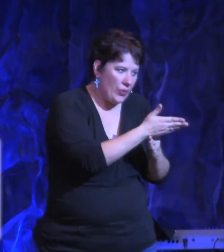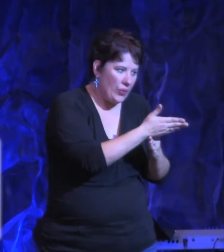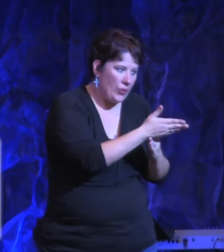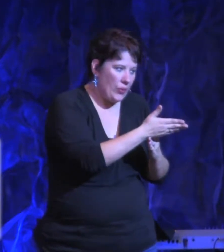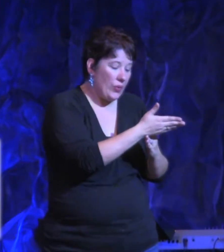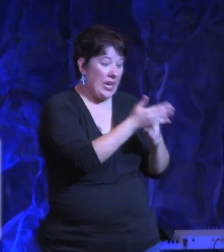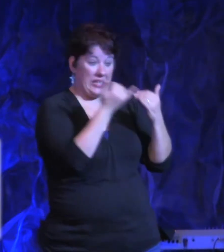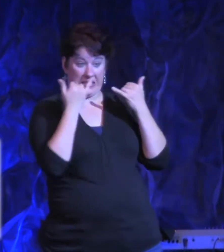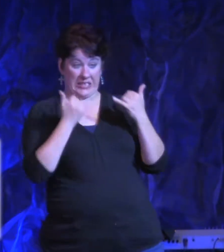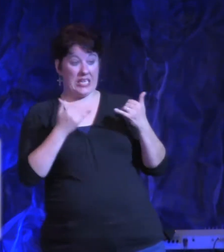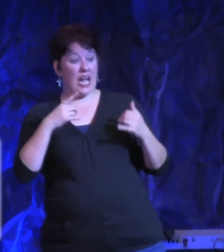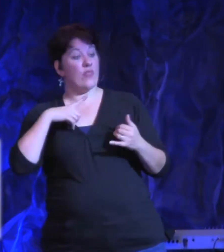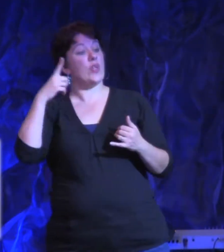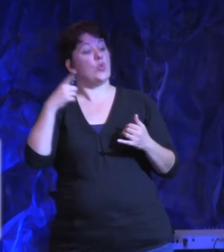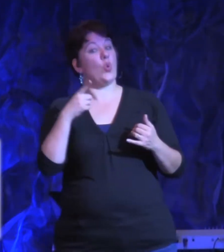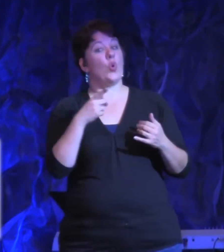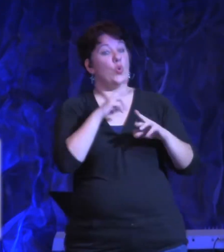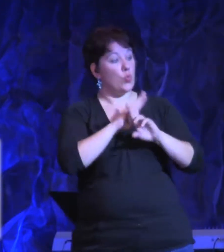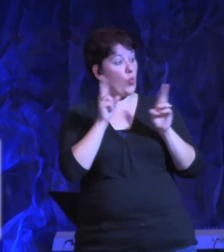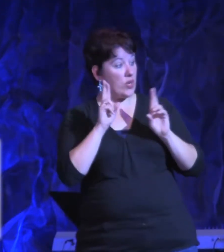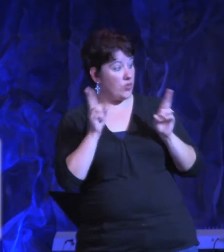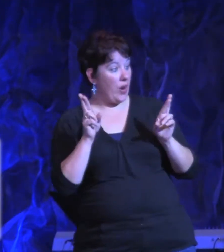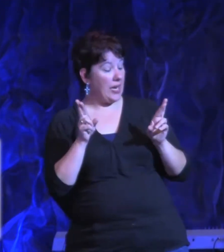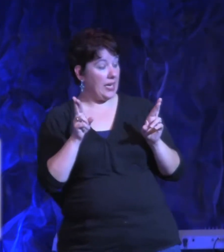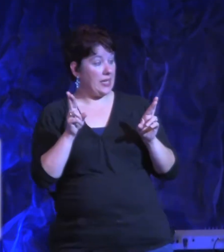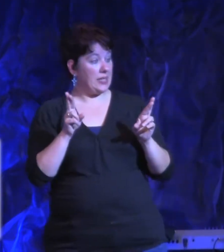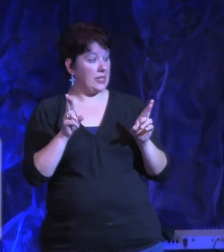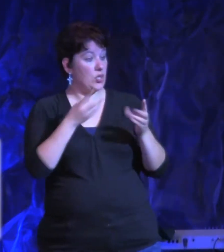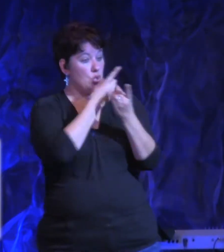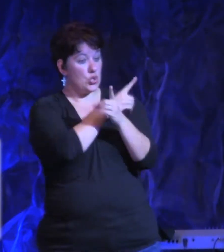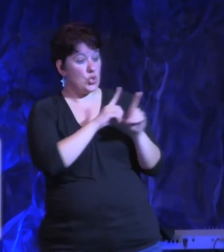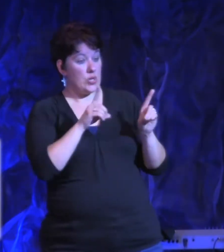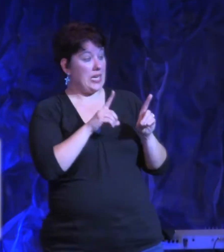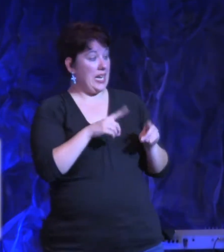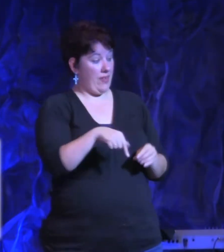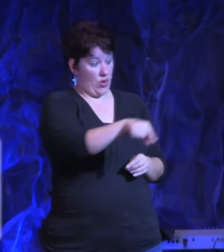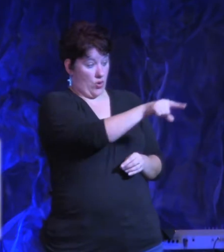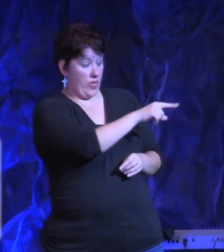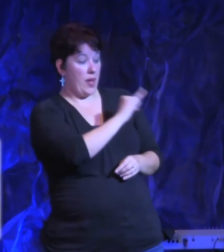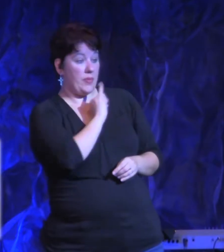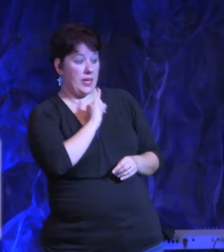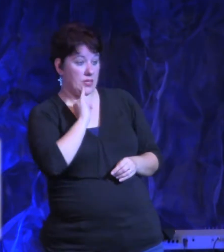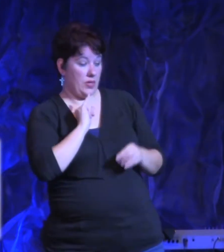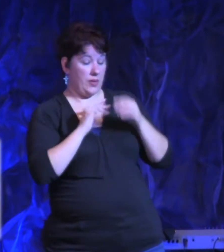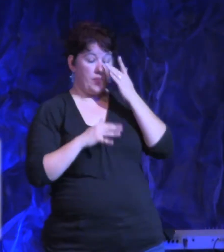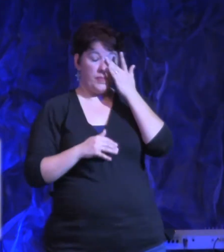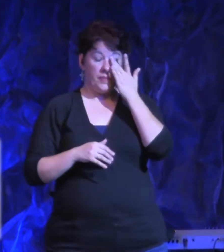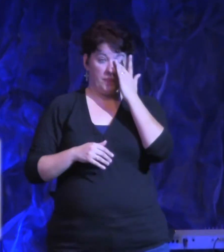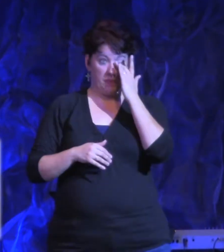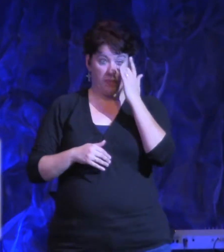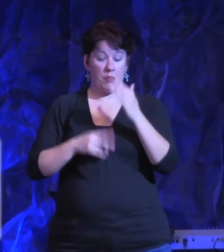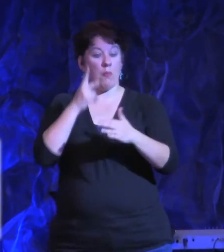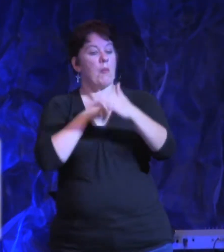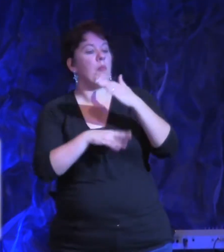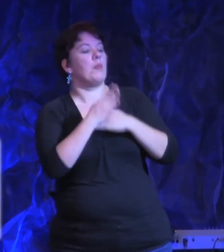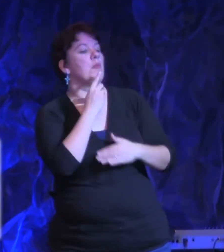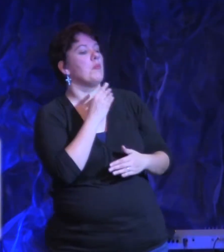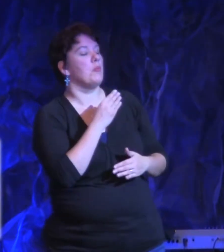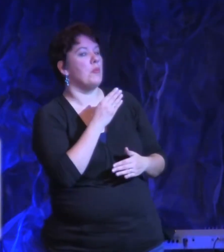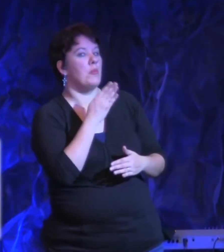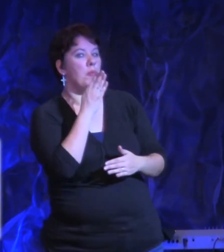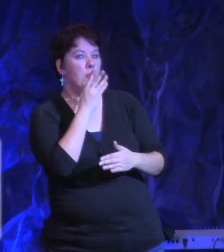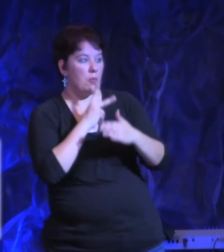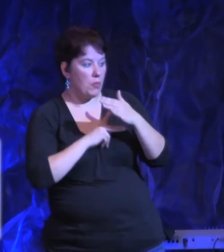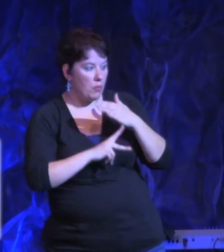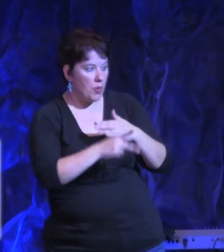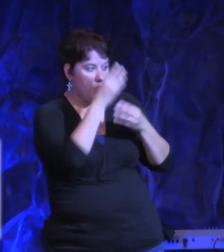Lord is ready to deliver them so they can go into the promised land. And so, but he said, before you can be delivered from captivity, you have to have a